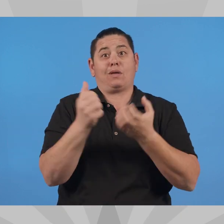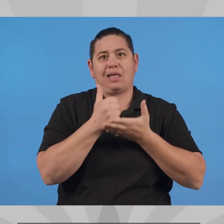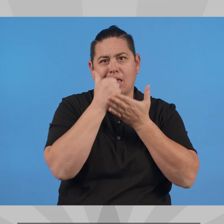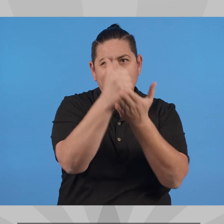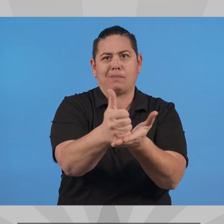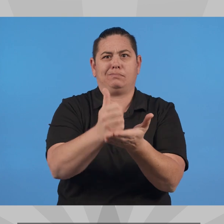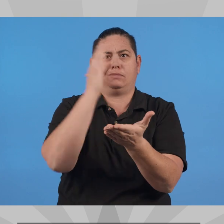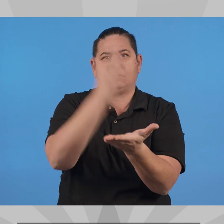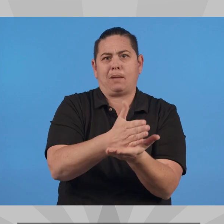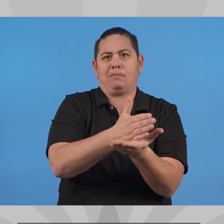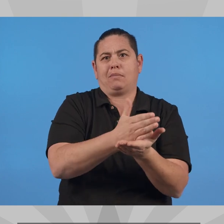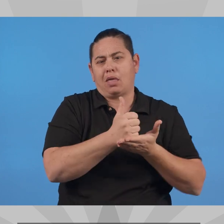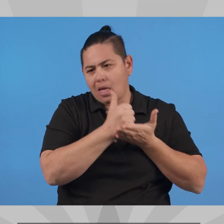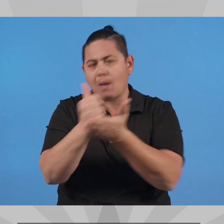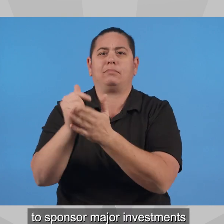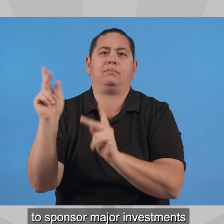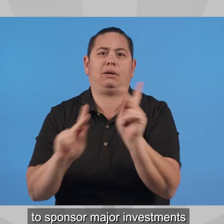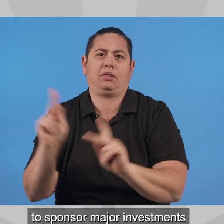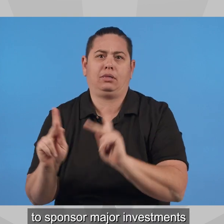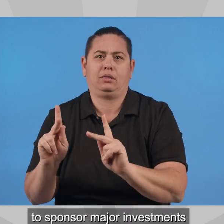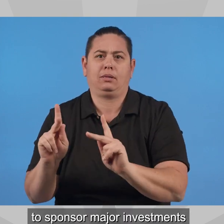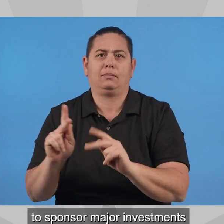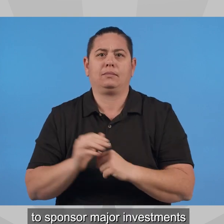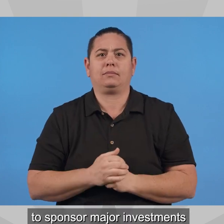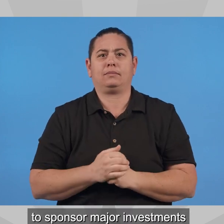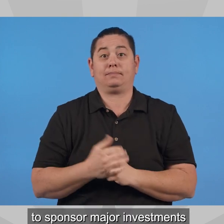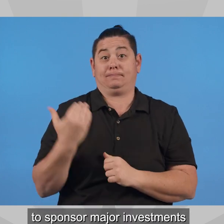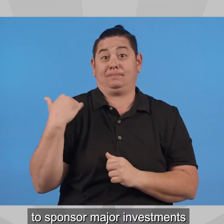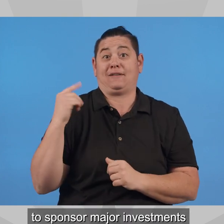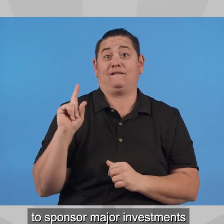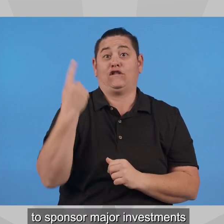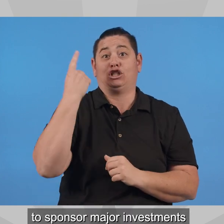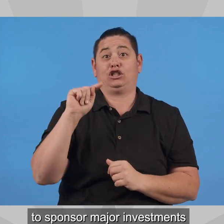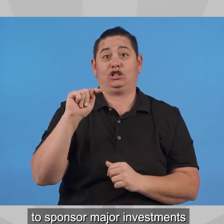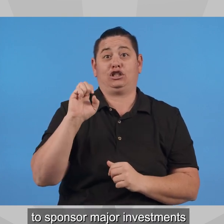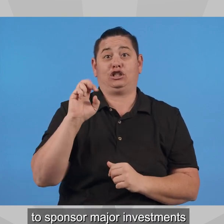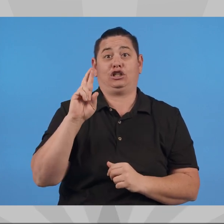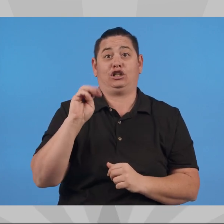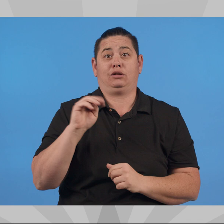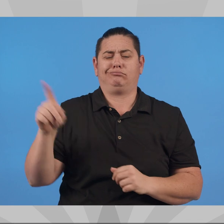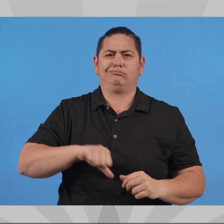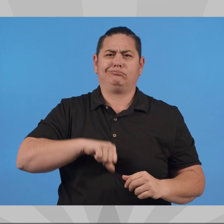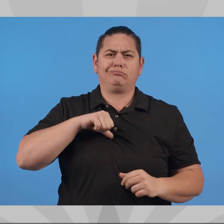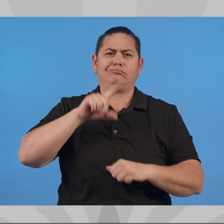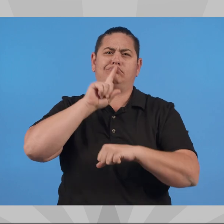In their first term, they were proud to sponsor major investments in higher education and introduce community